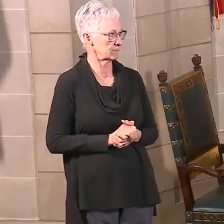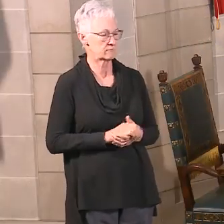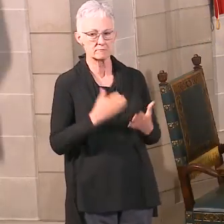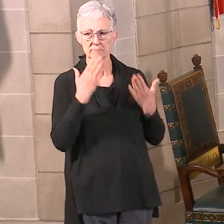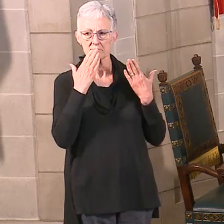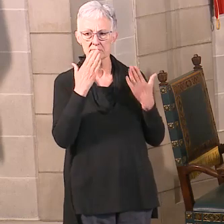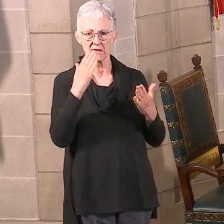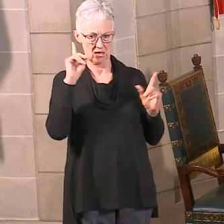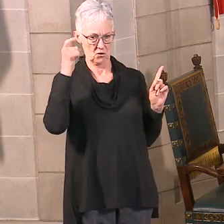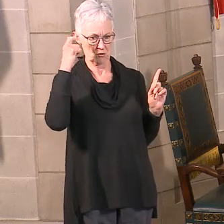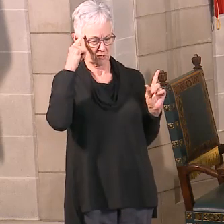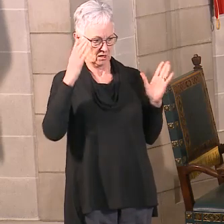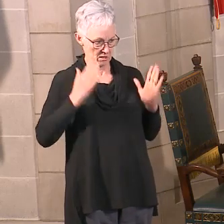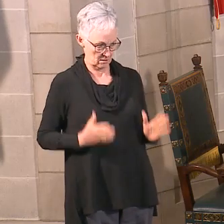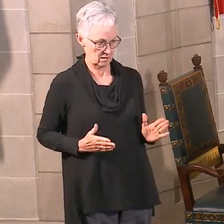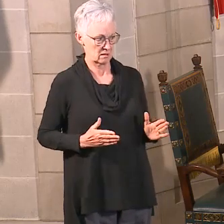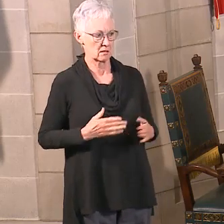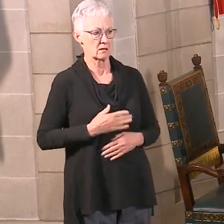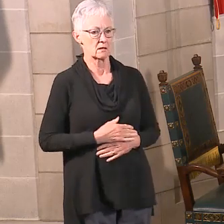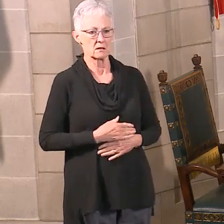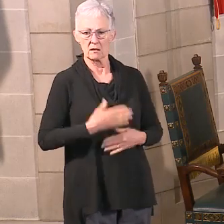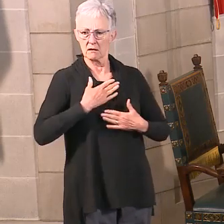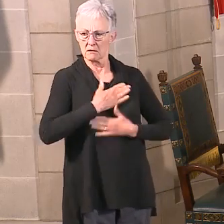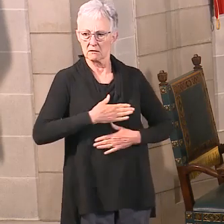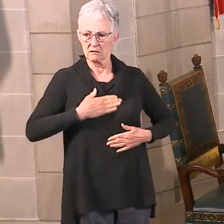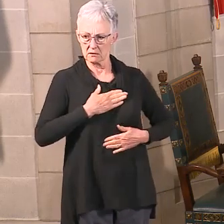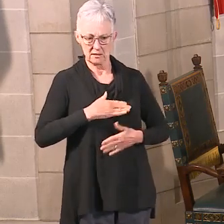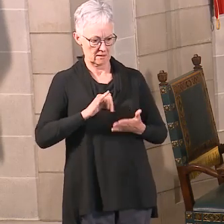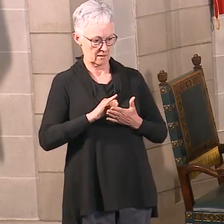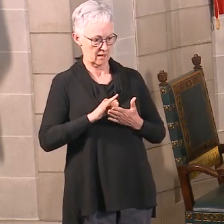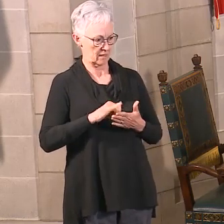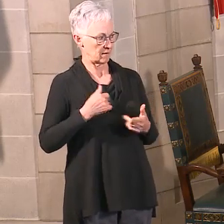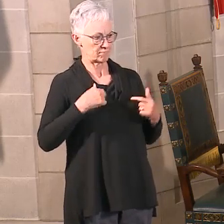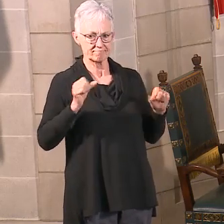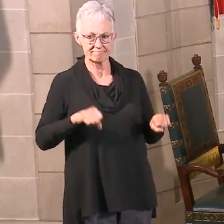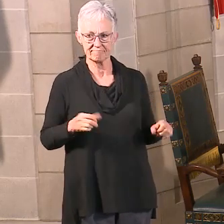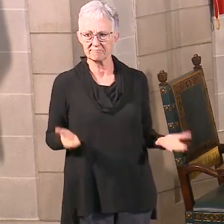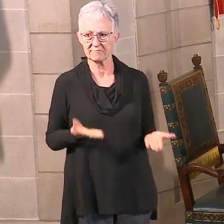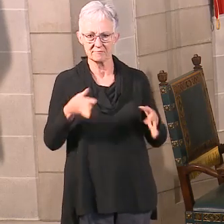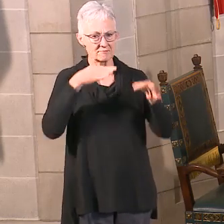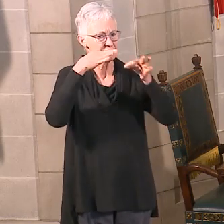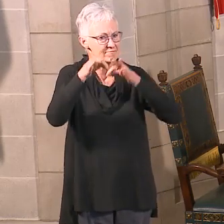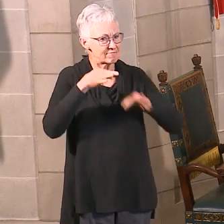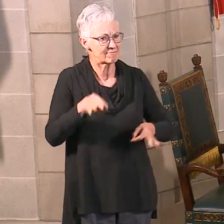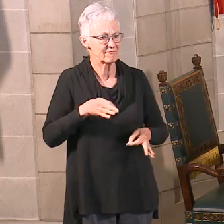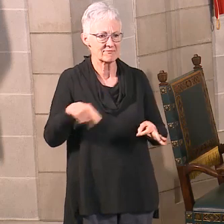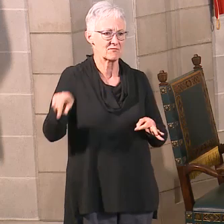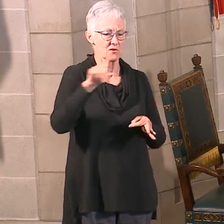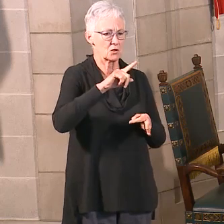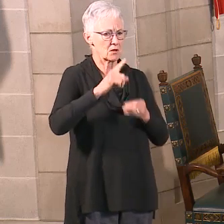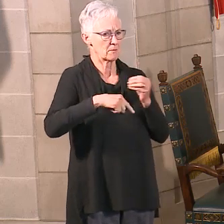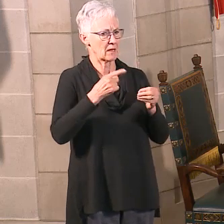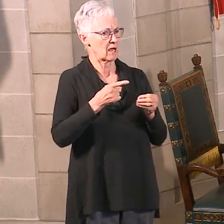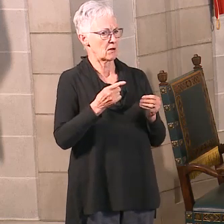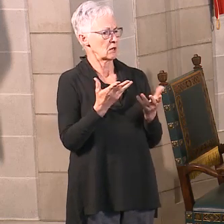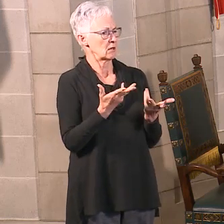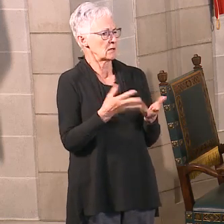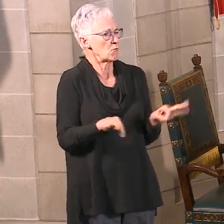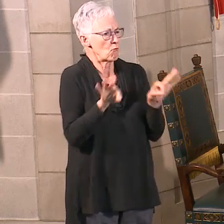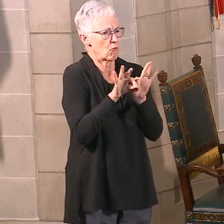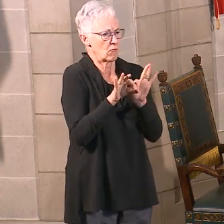Thank you, Governor. And I appreciate the opportunity to talk about behavioral health. And the governor has always been so supportive.